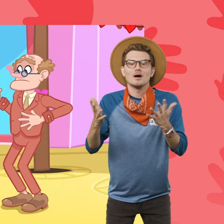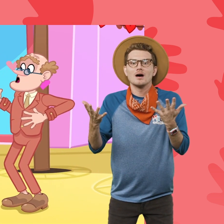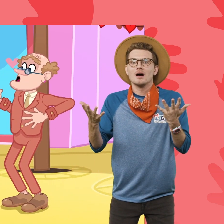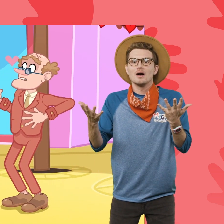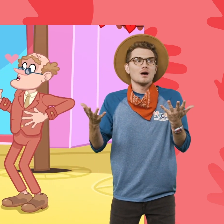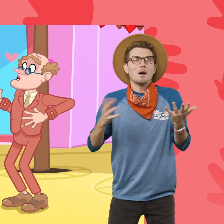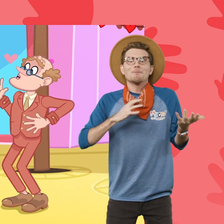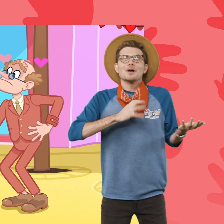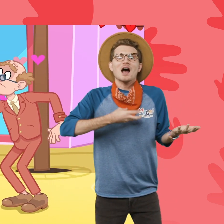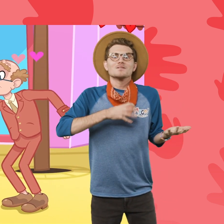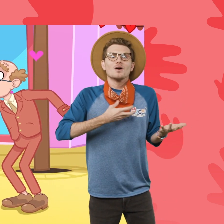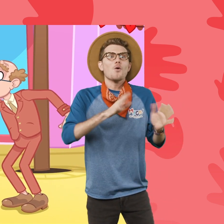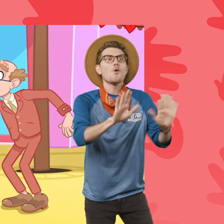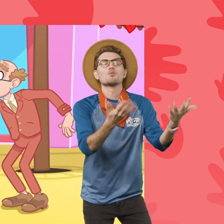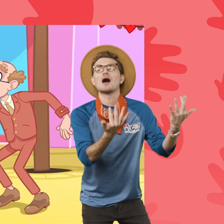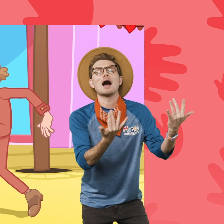Morphle, no wait!